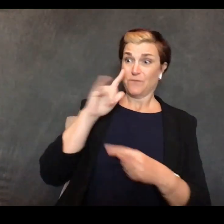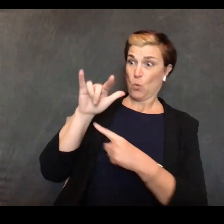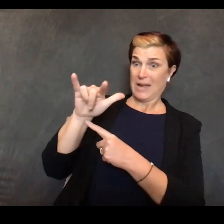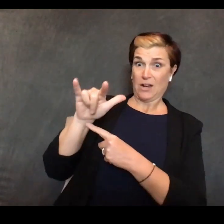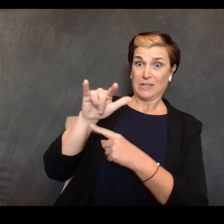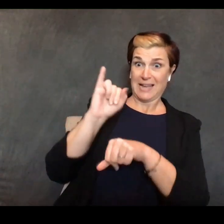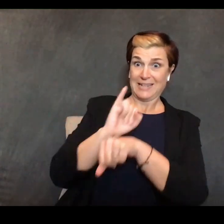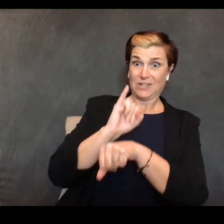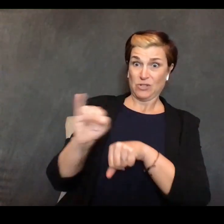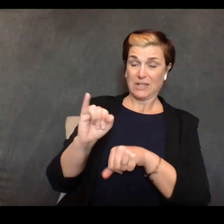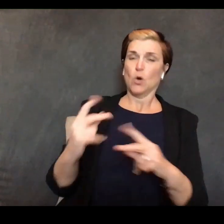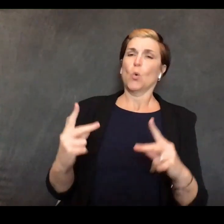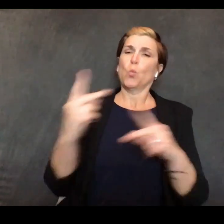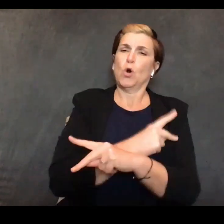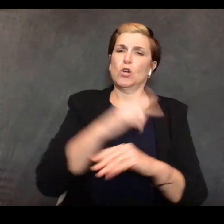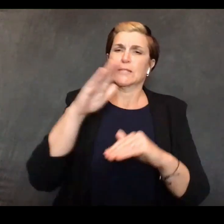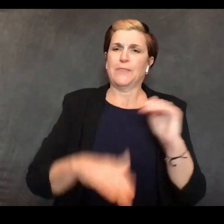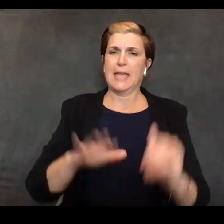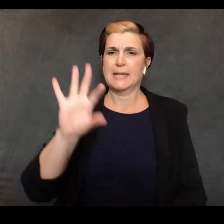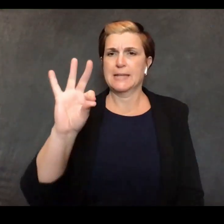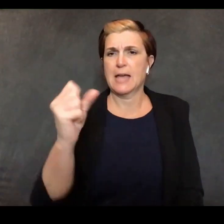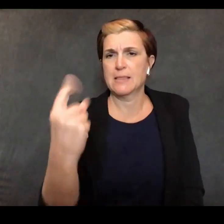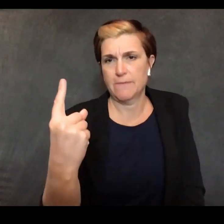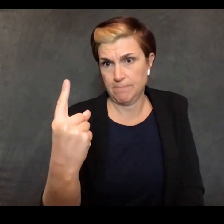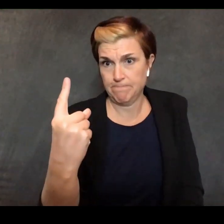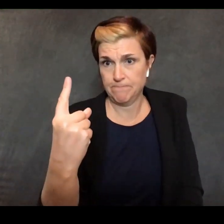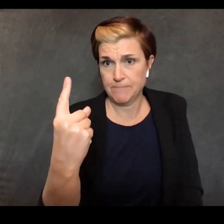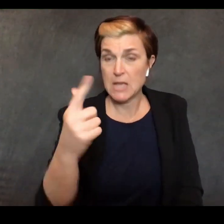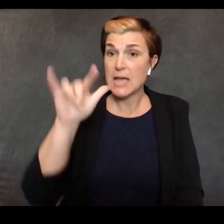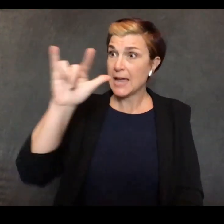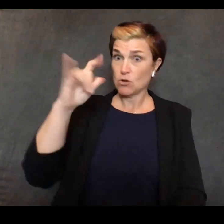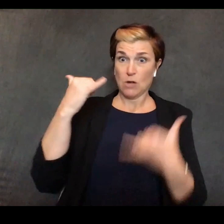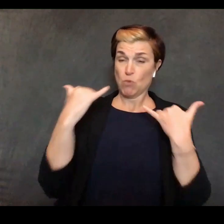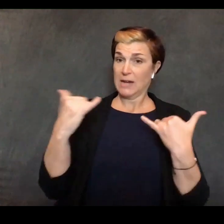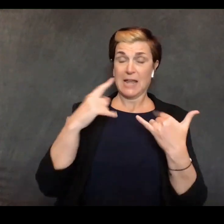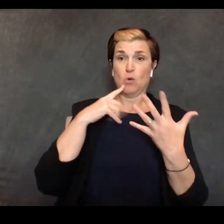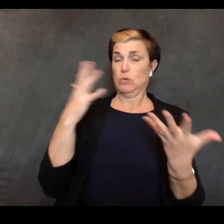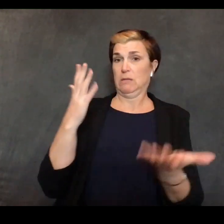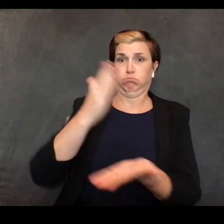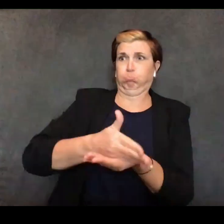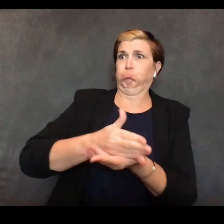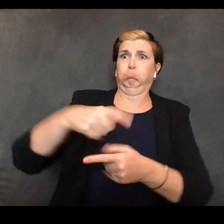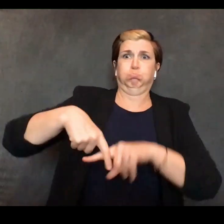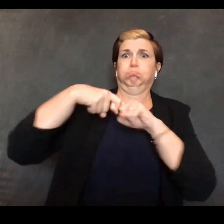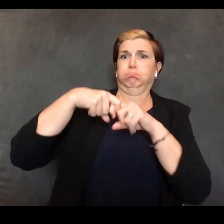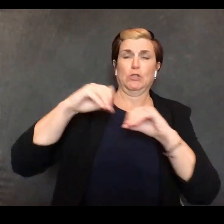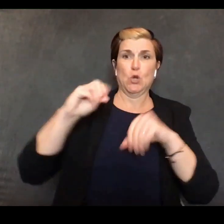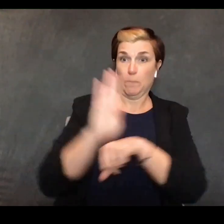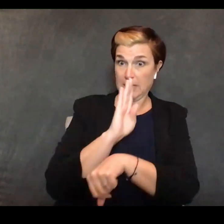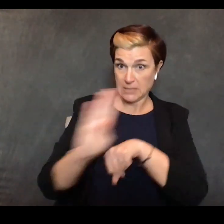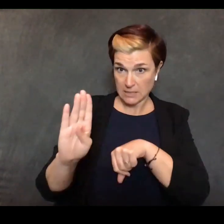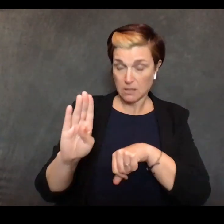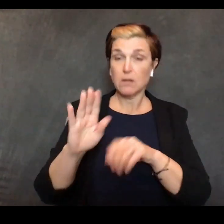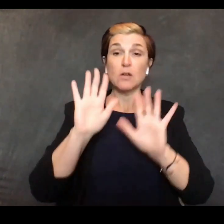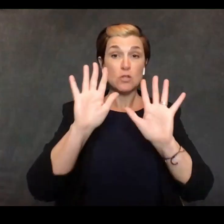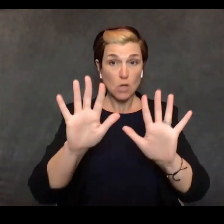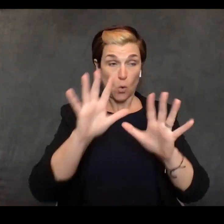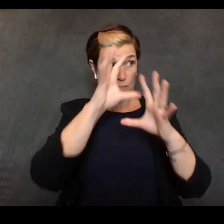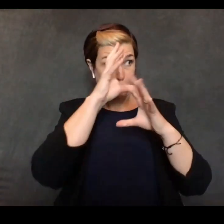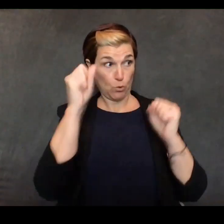is uh... they are almost ground to a halt the president wants to make sure that although we don't want people to travel unless it's critical we want